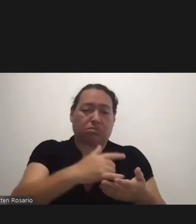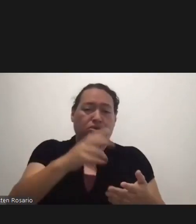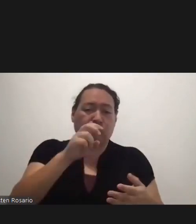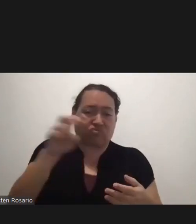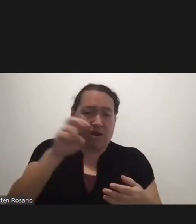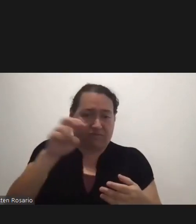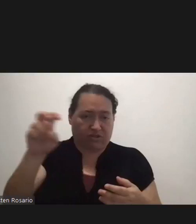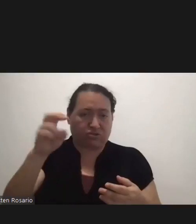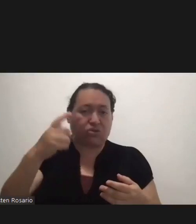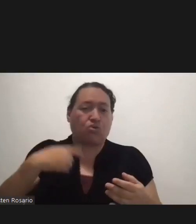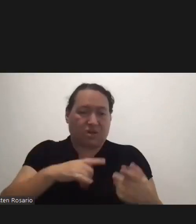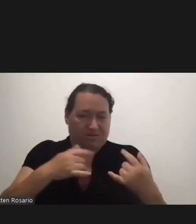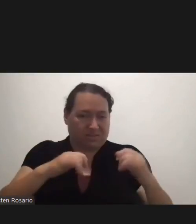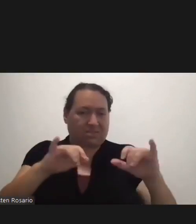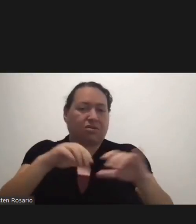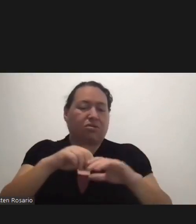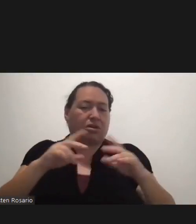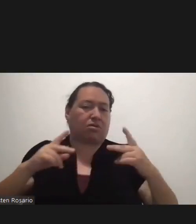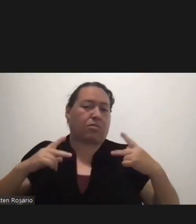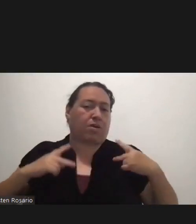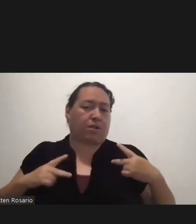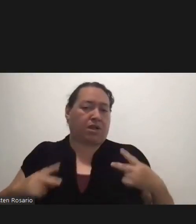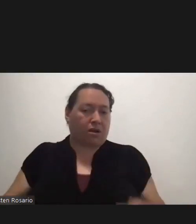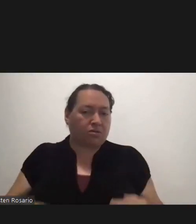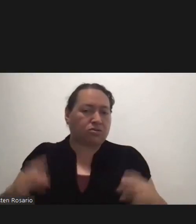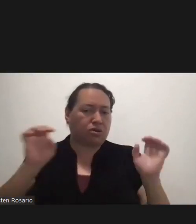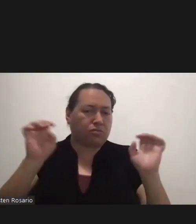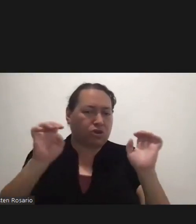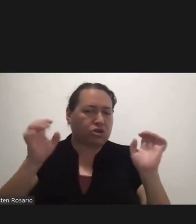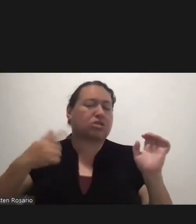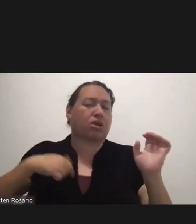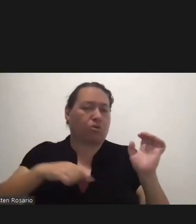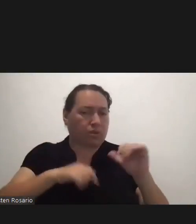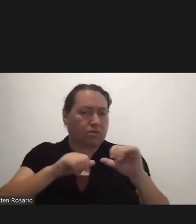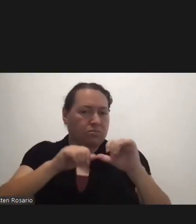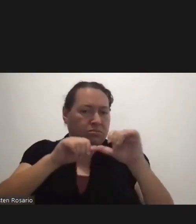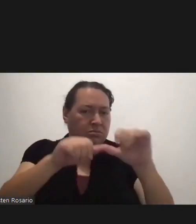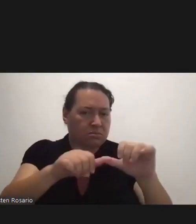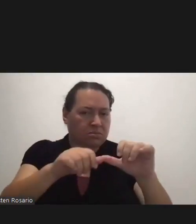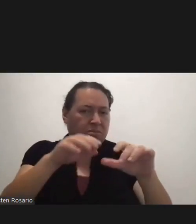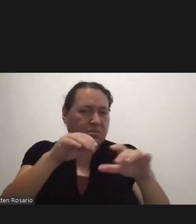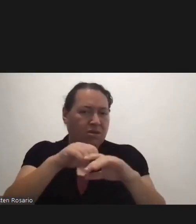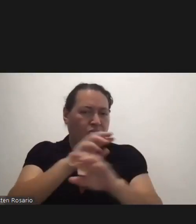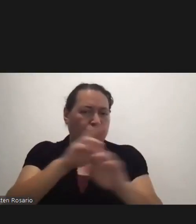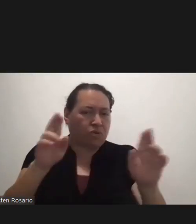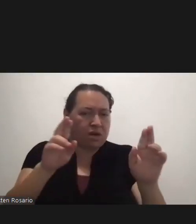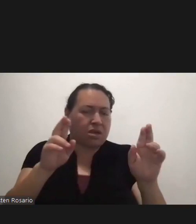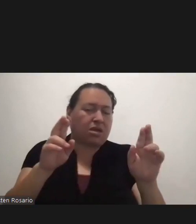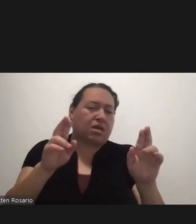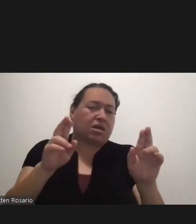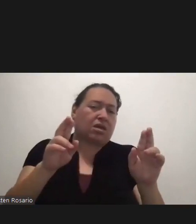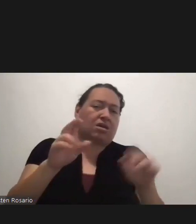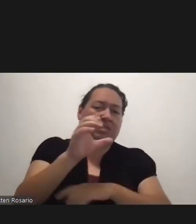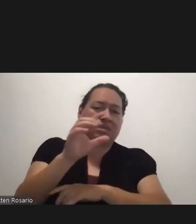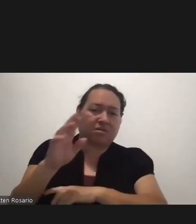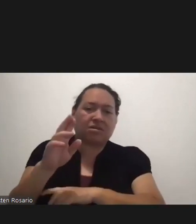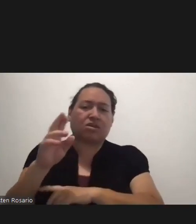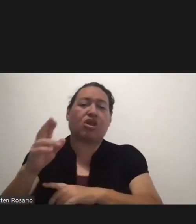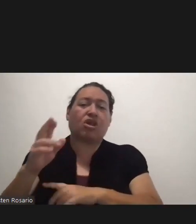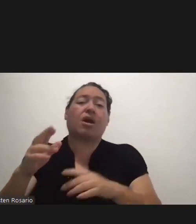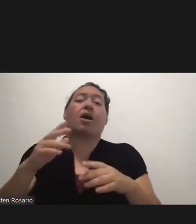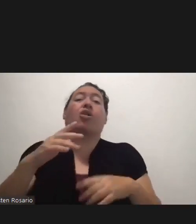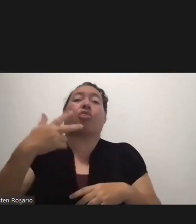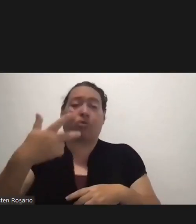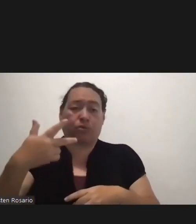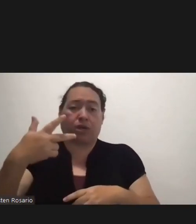still in a public health emergency And we remain in Pandemic Condition of Readiness 3 I am confident in the